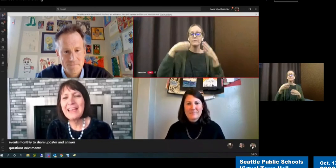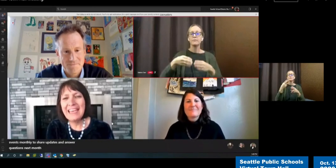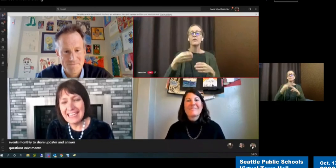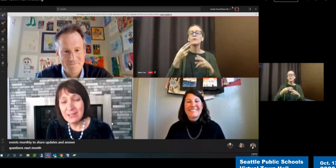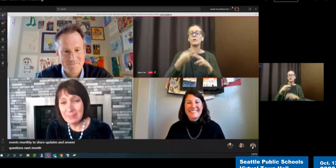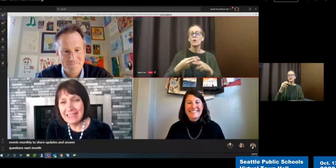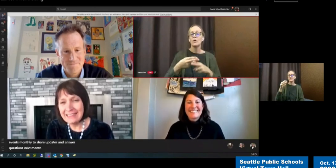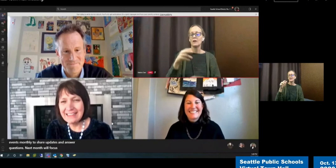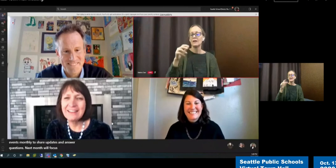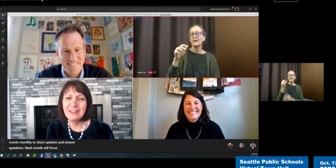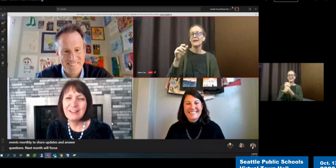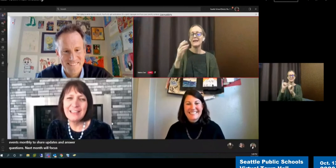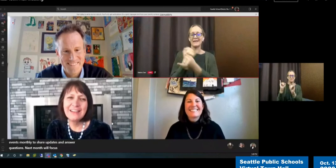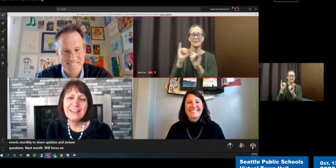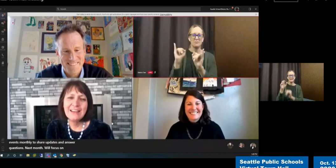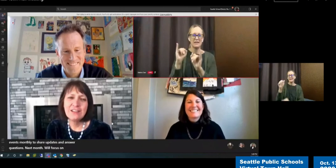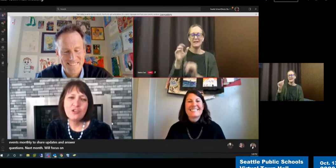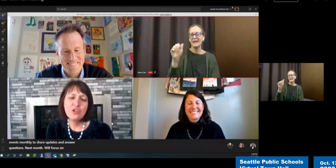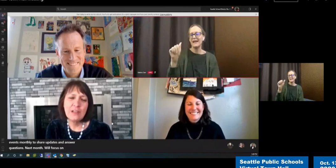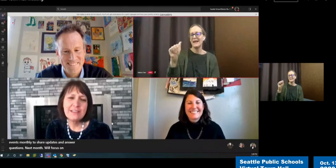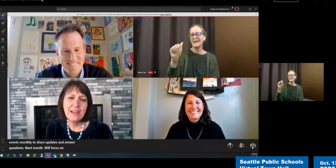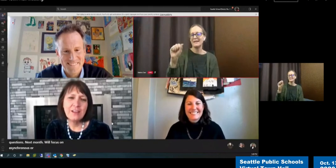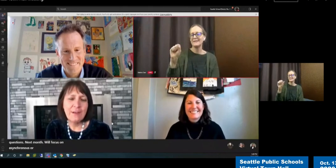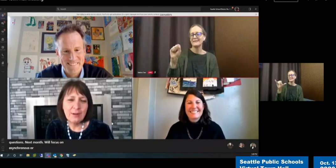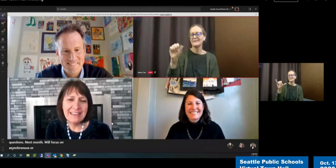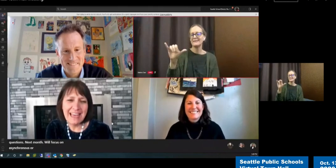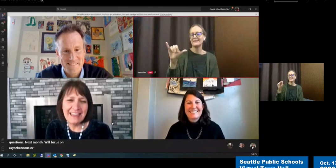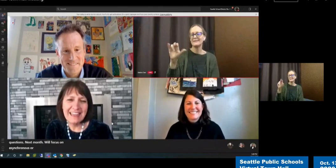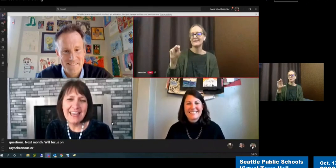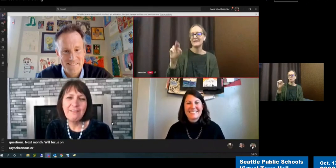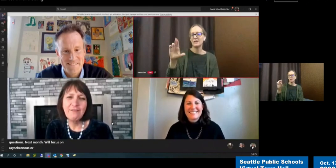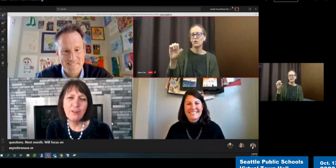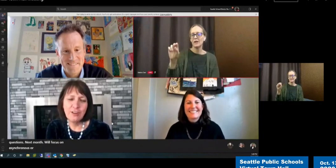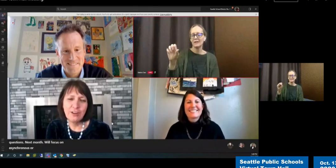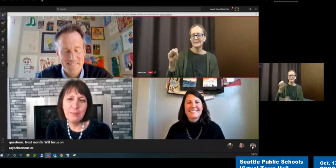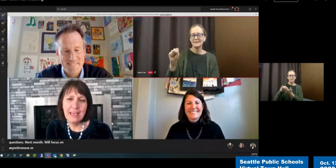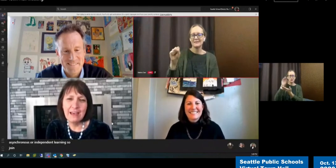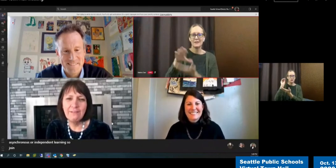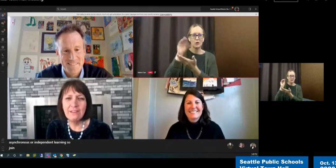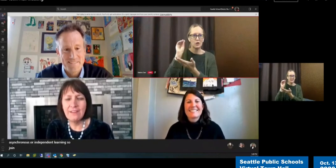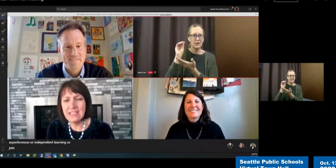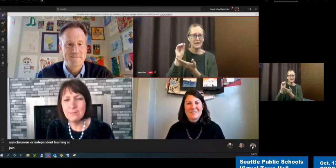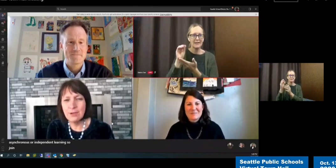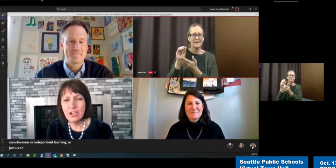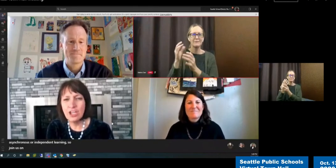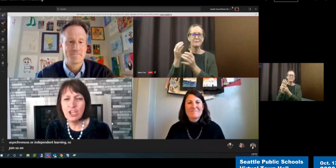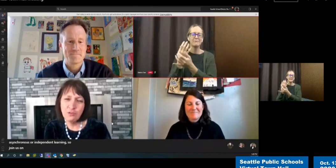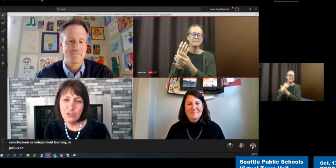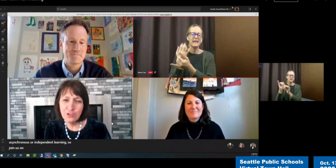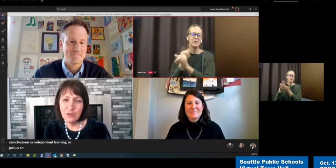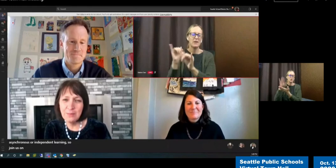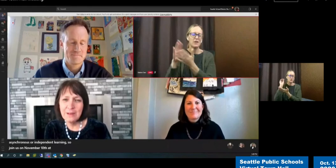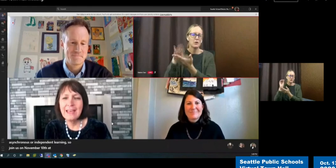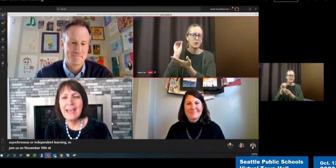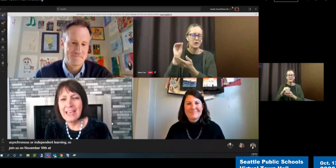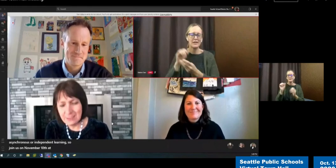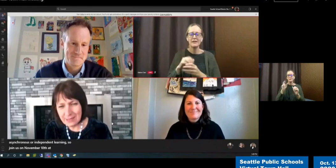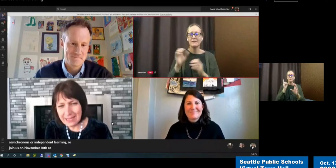independent learning. So join us on November 10th at 4.30 PM via Facebook, YouTube,